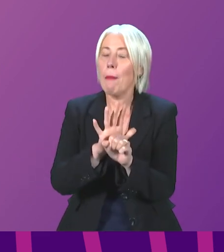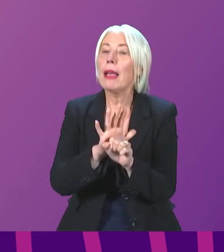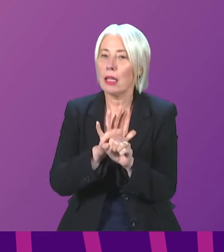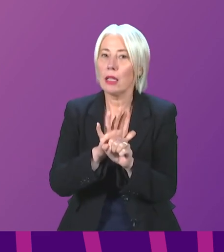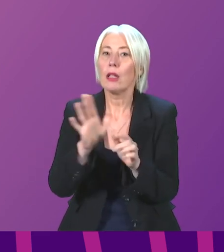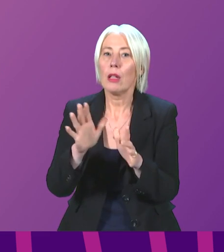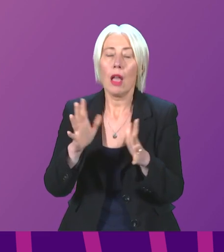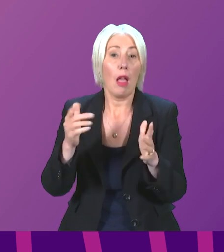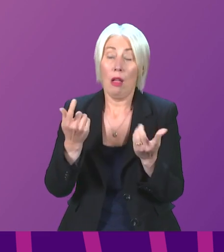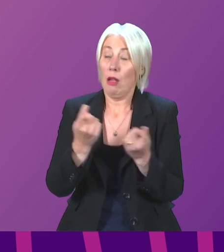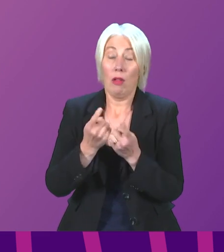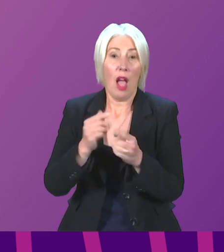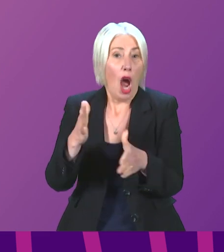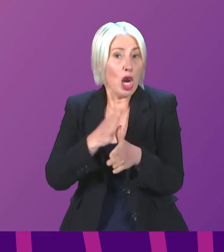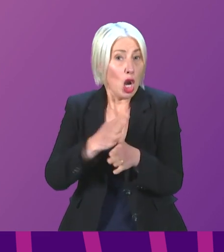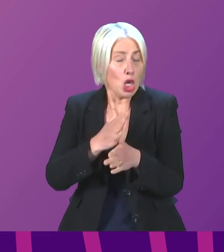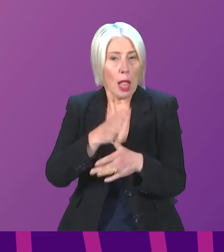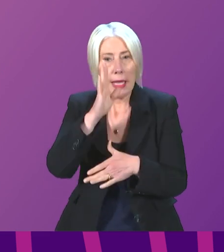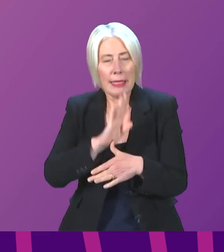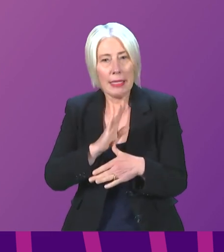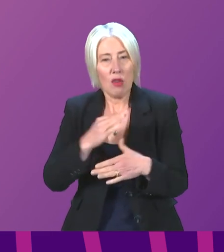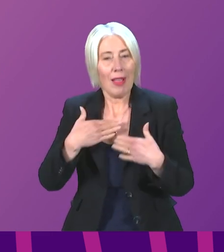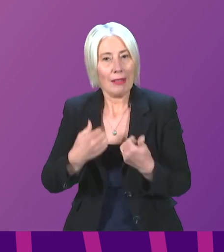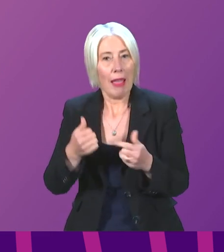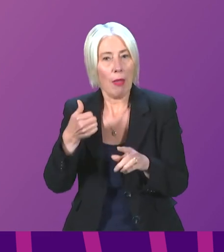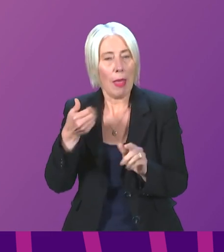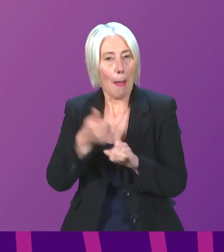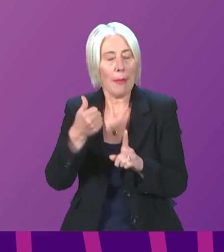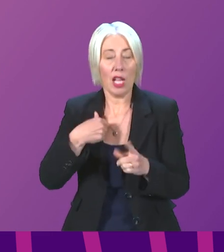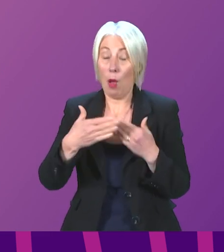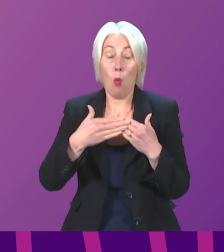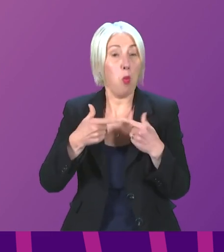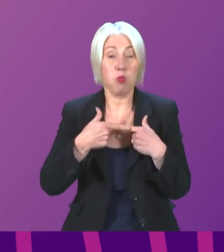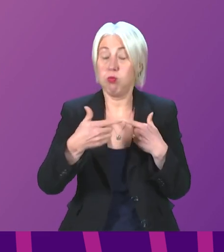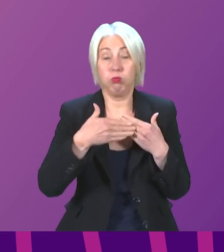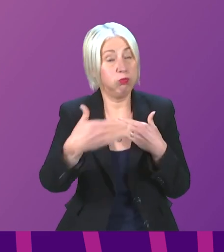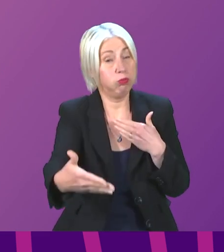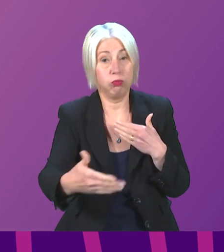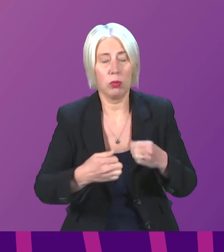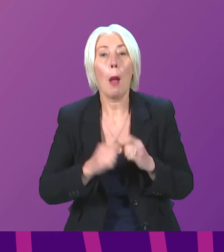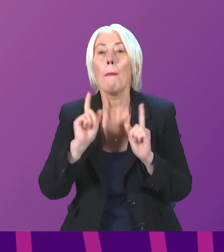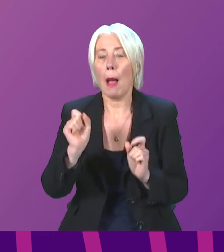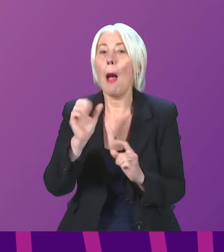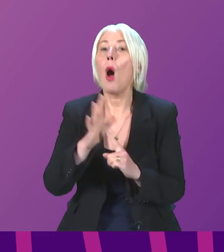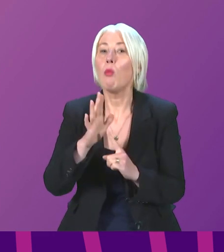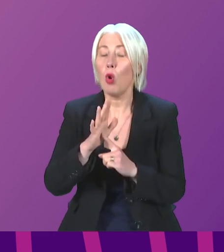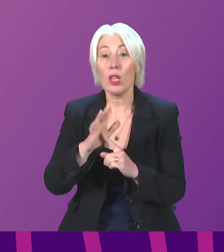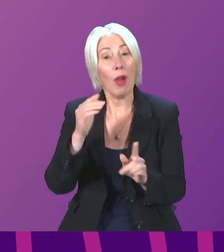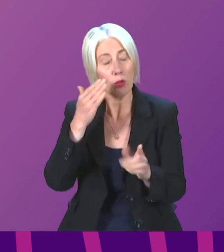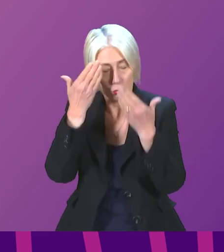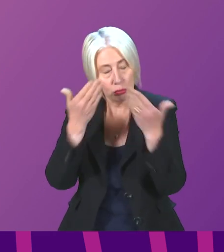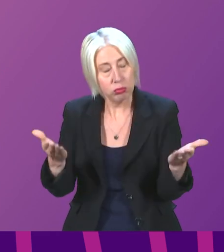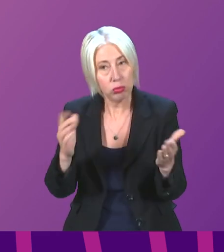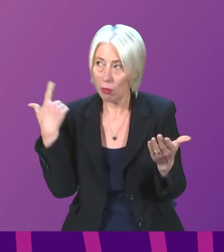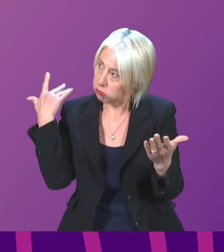stretch beyond the initial and serious health impacts of the virus. However, I think it's important to recognise just how far we have